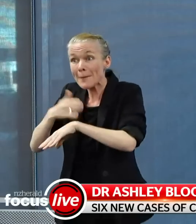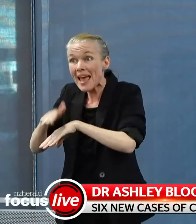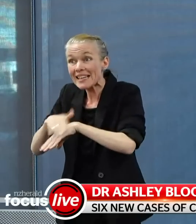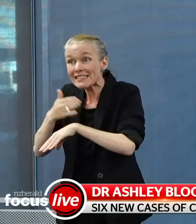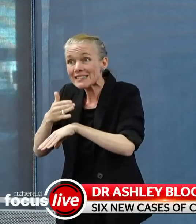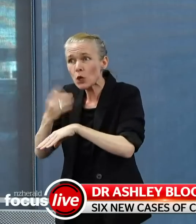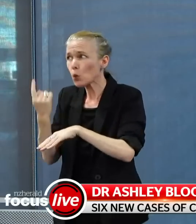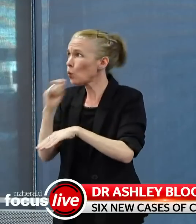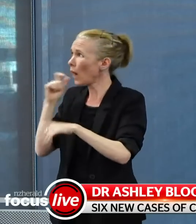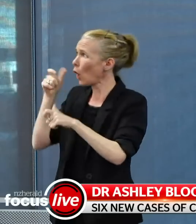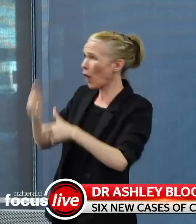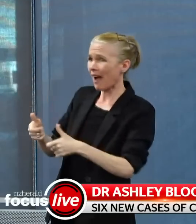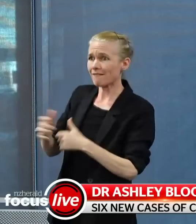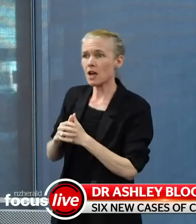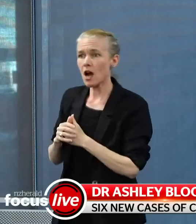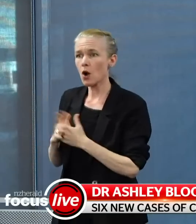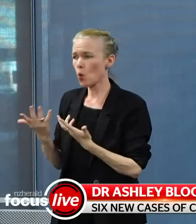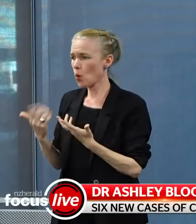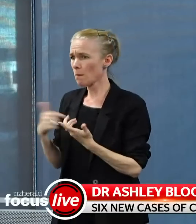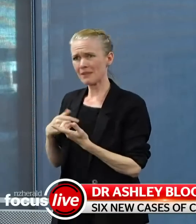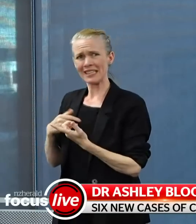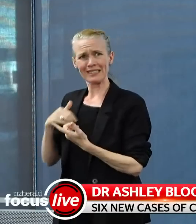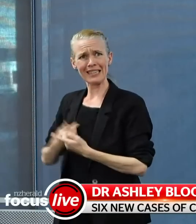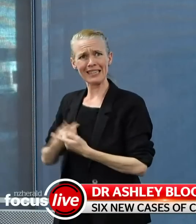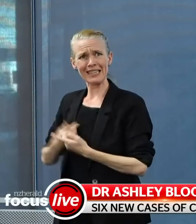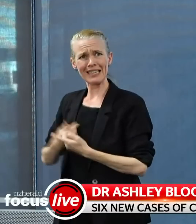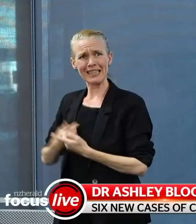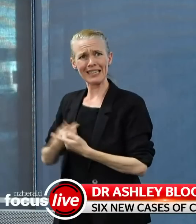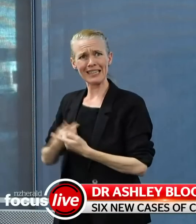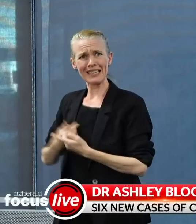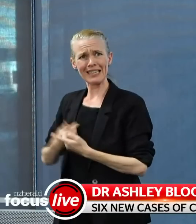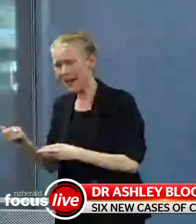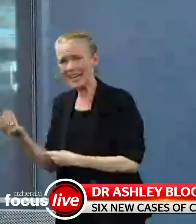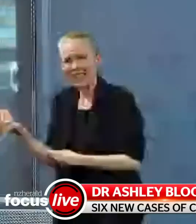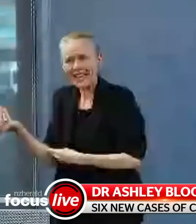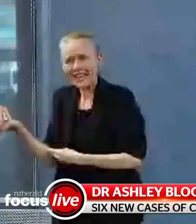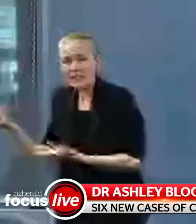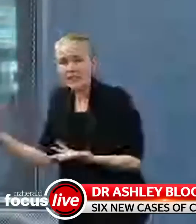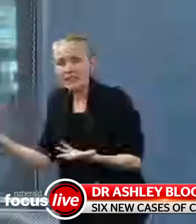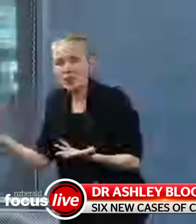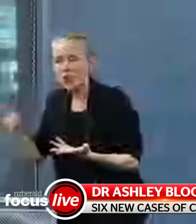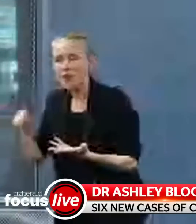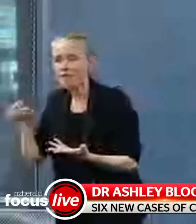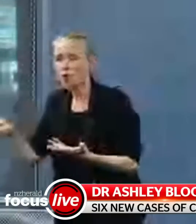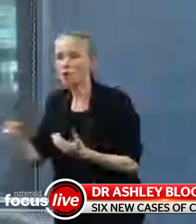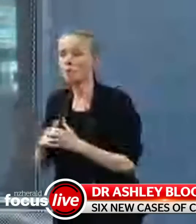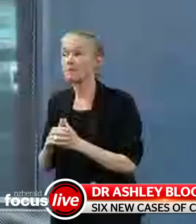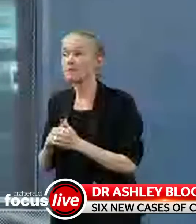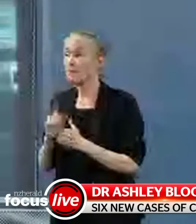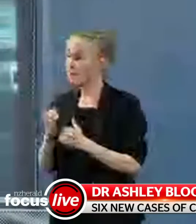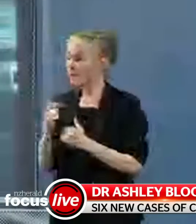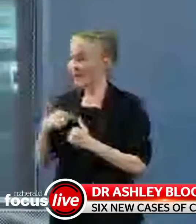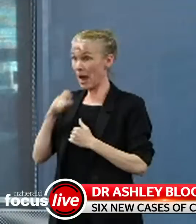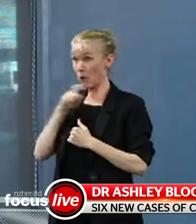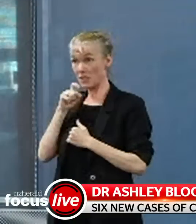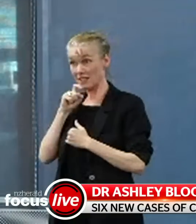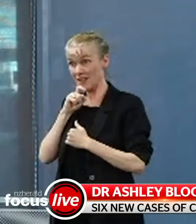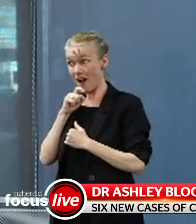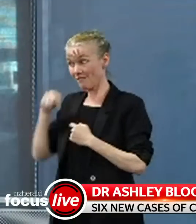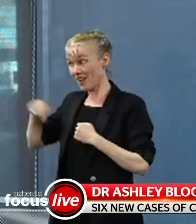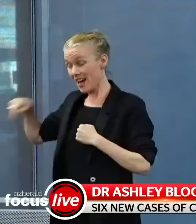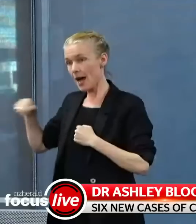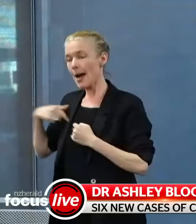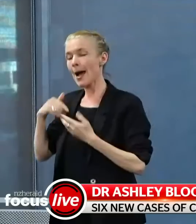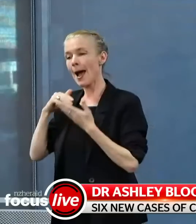income and so on, but that, um, actually once there's engagement with them, all those matters are worked on